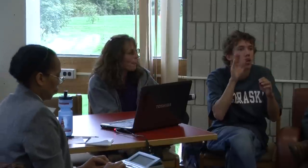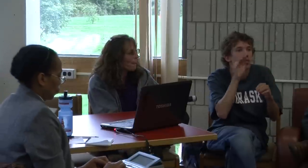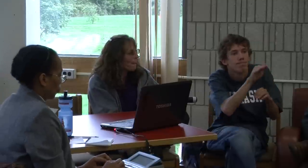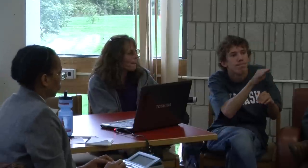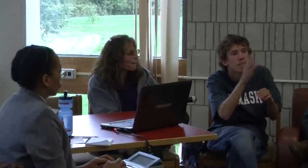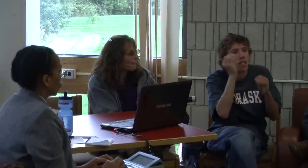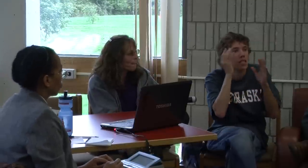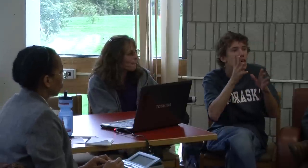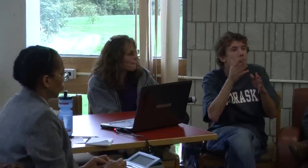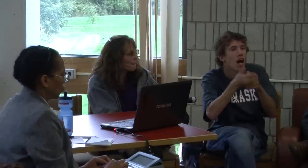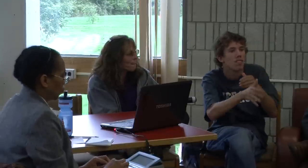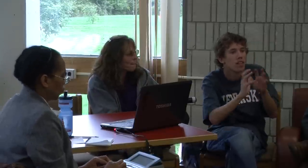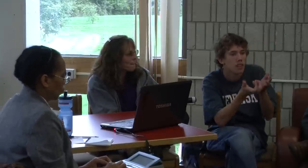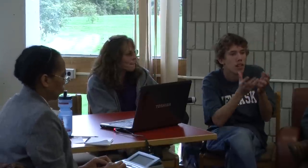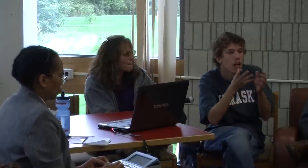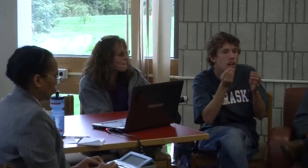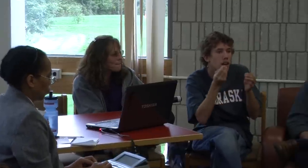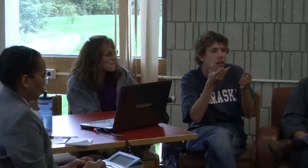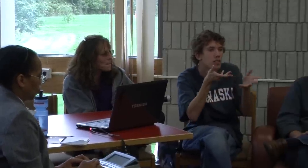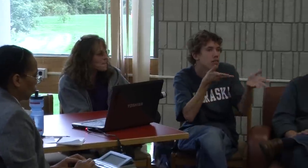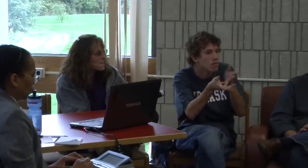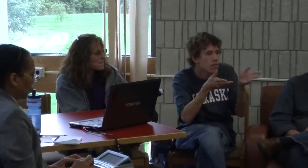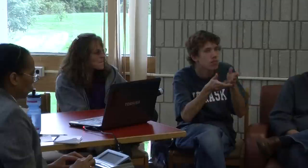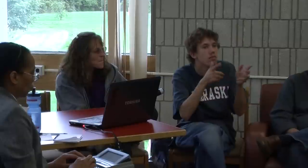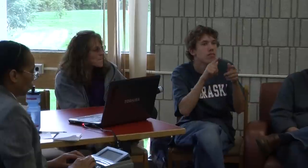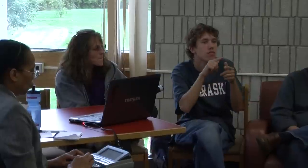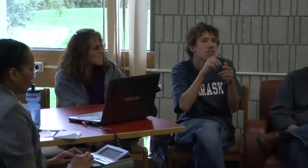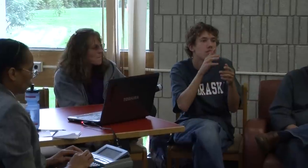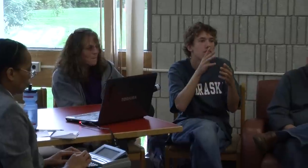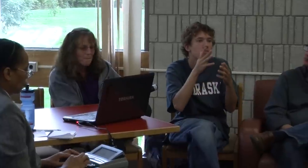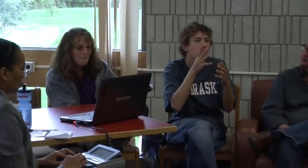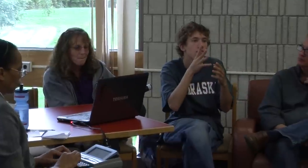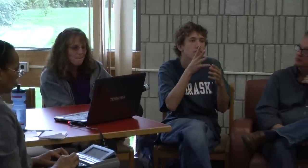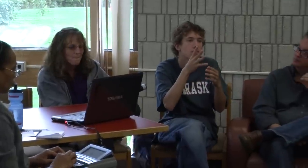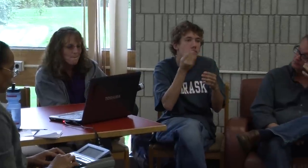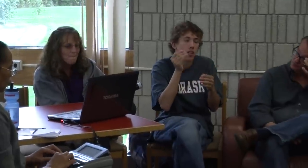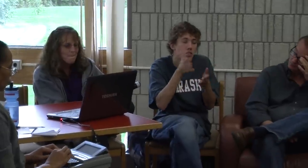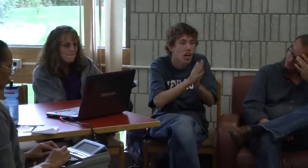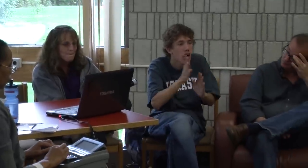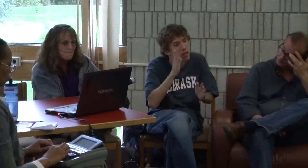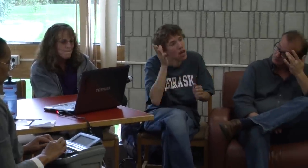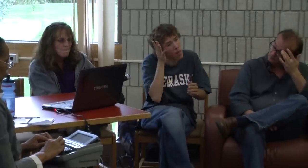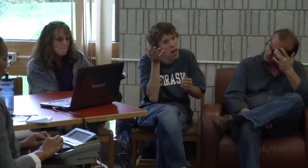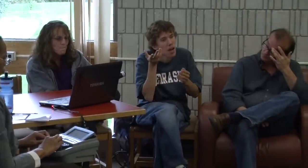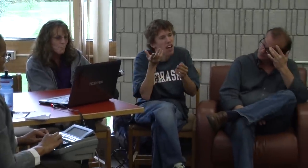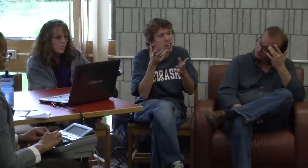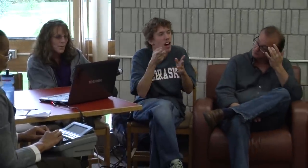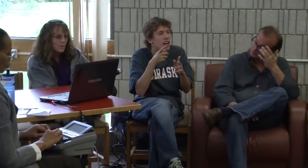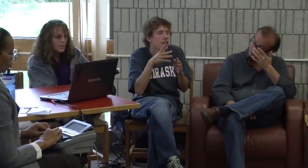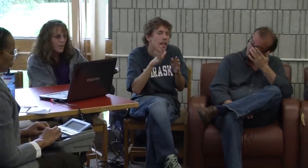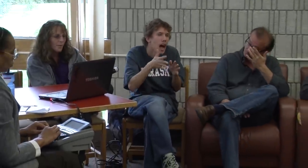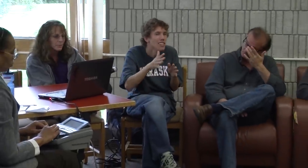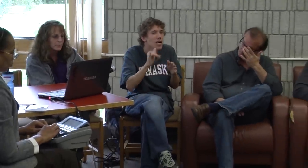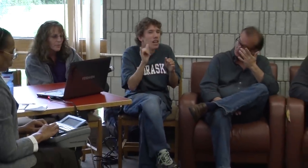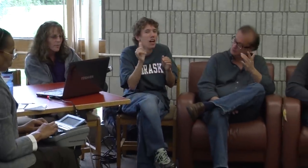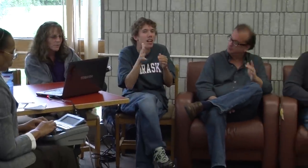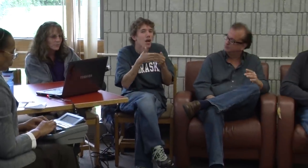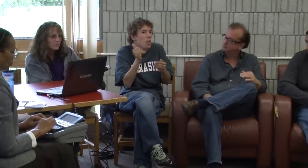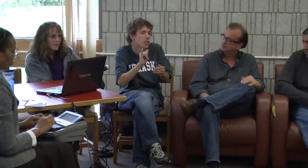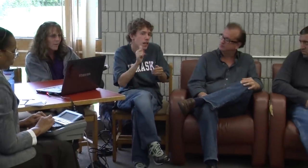Tutoring or talking to the teacher after class and asking questions and sometimes asking my parents